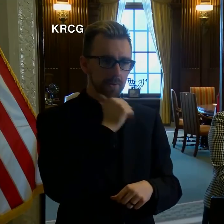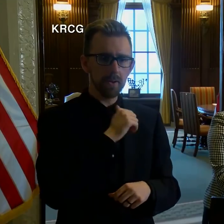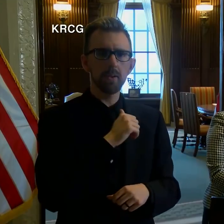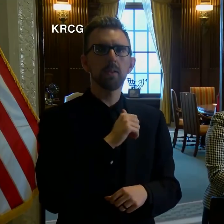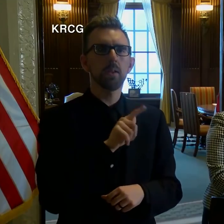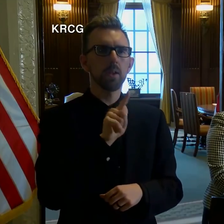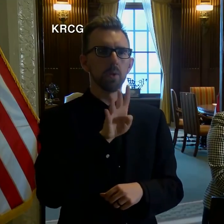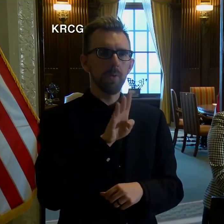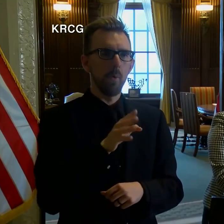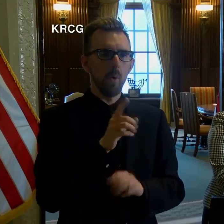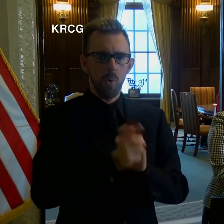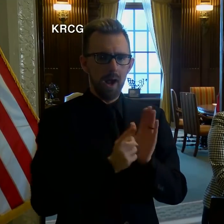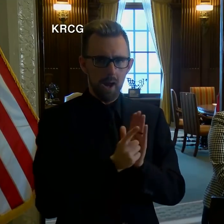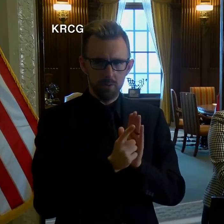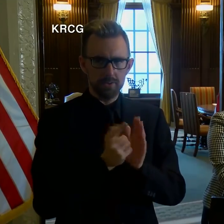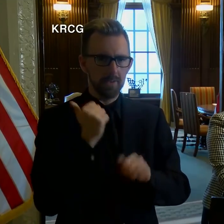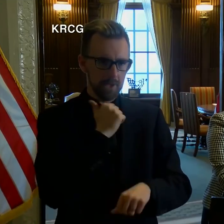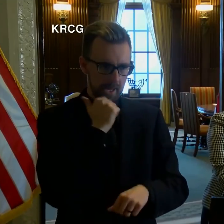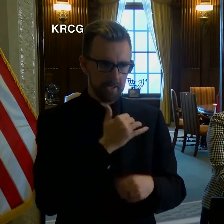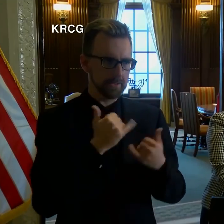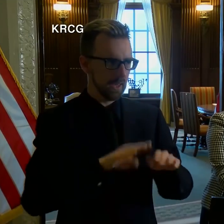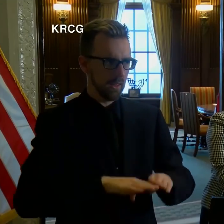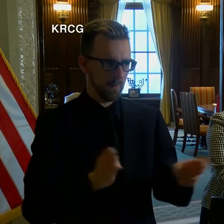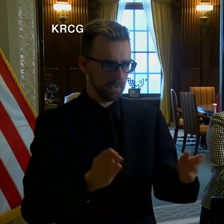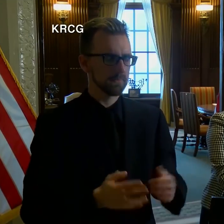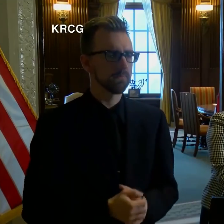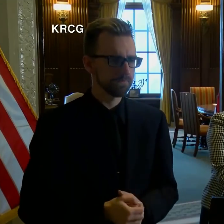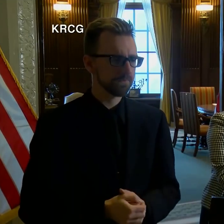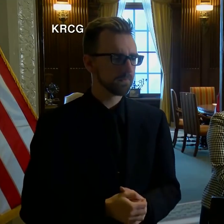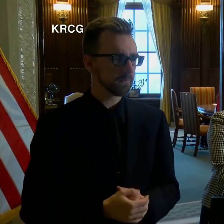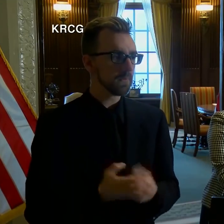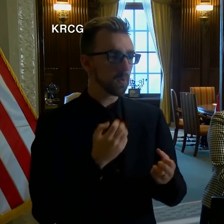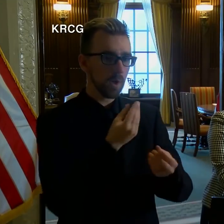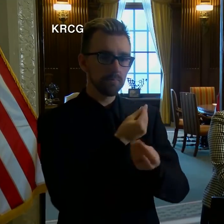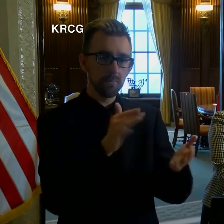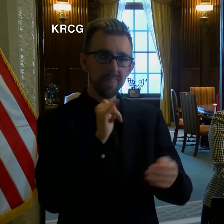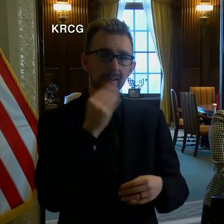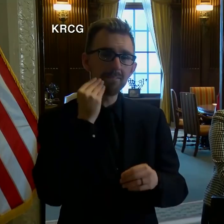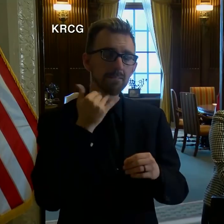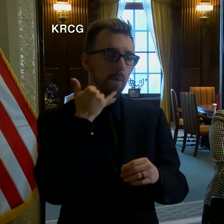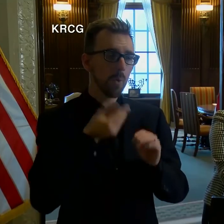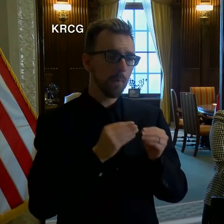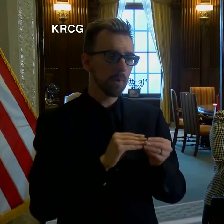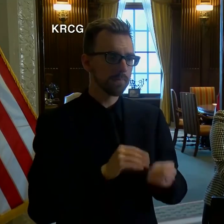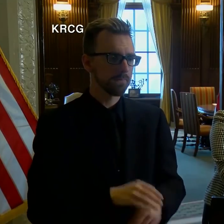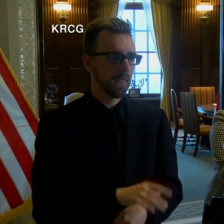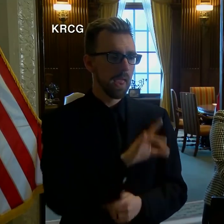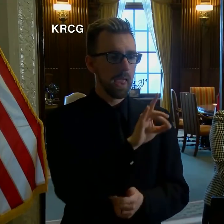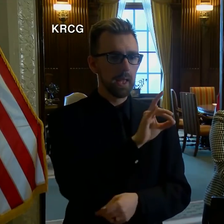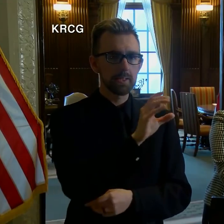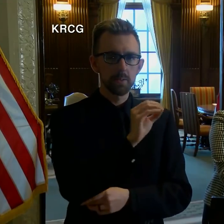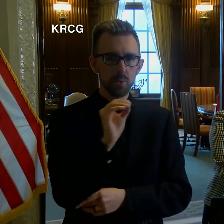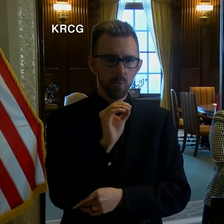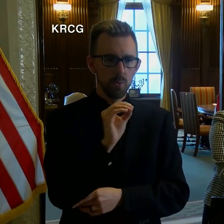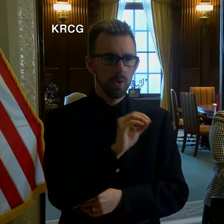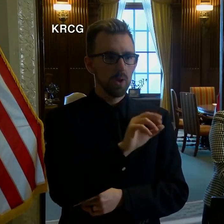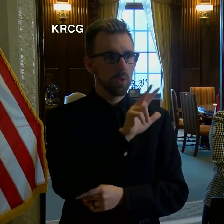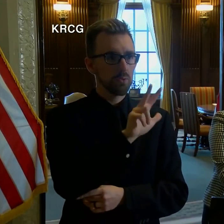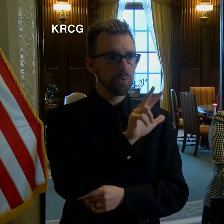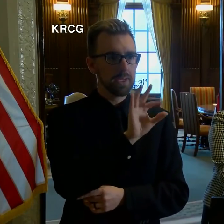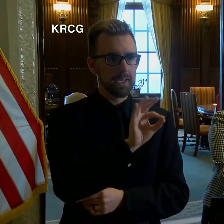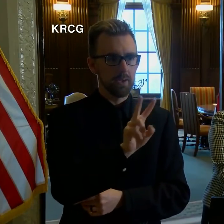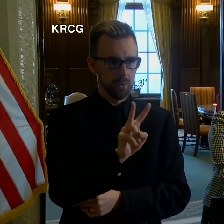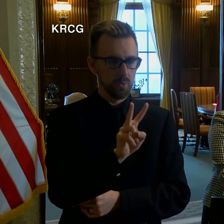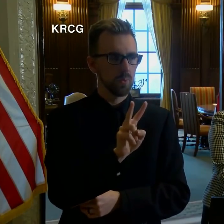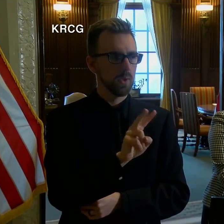hour hotline. And I want to give the community that number. It is 800-392